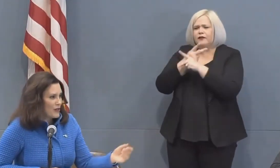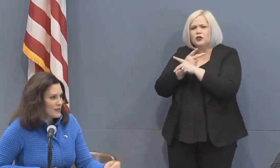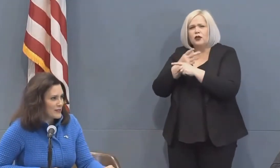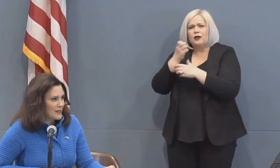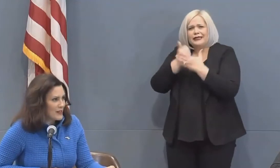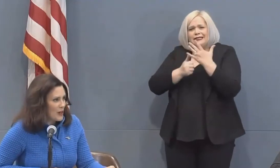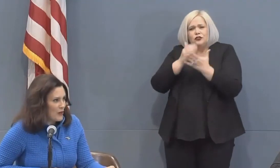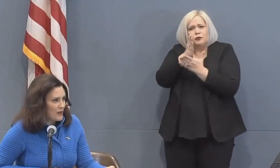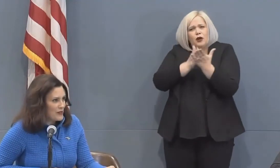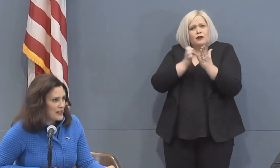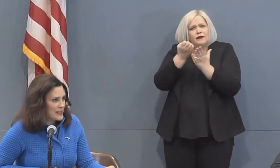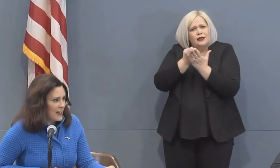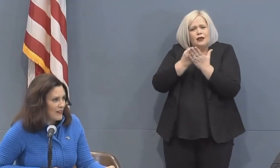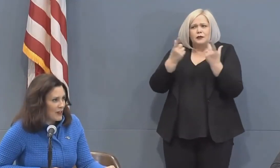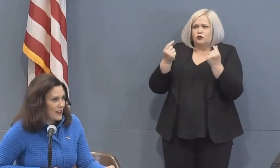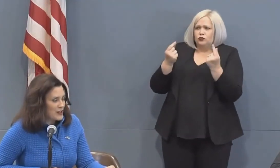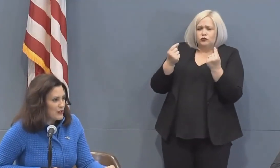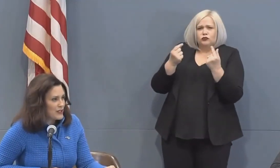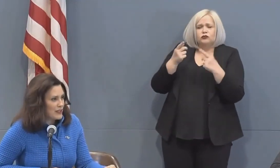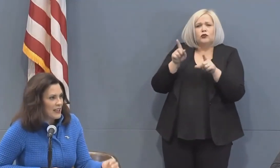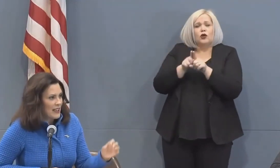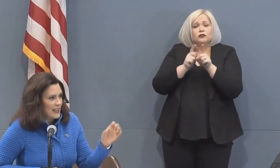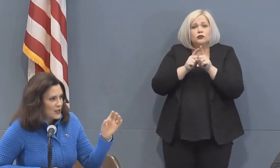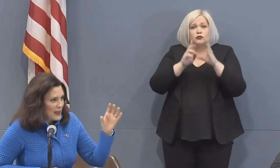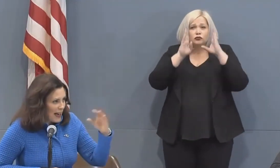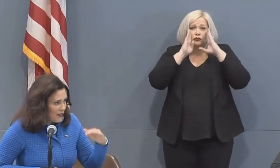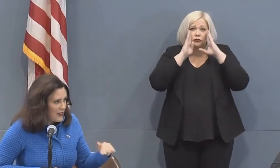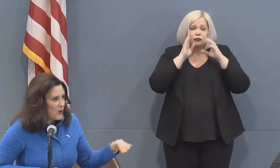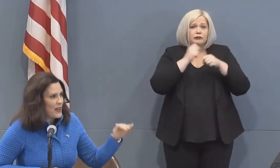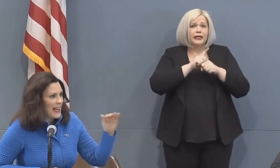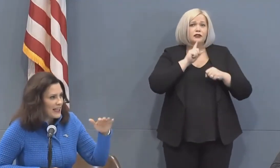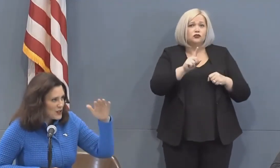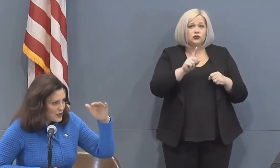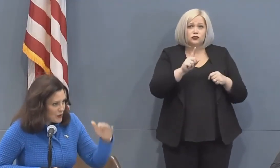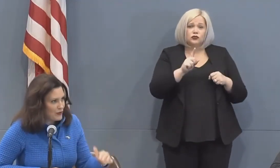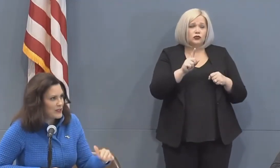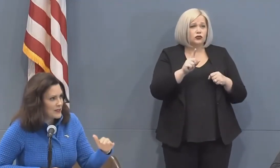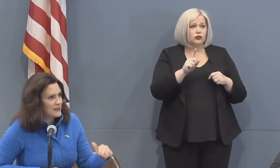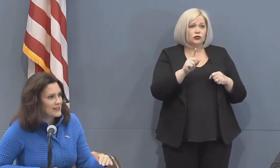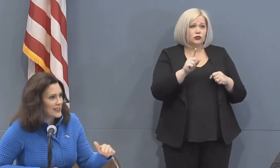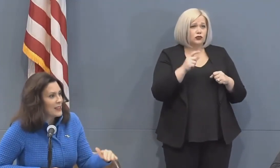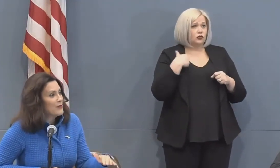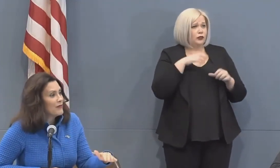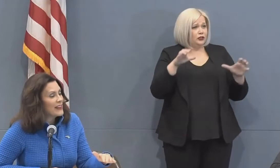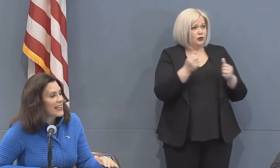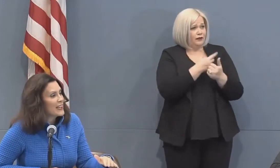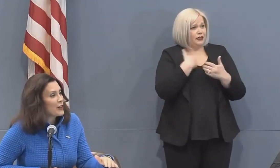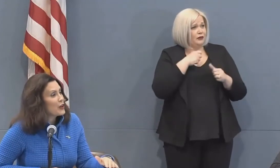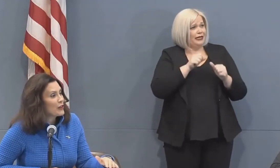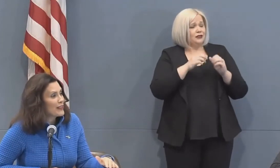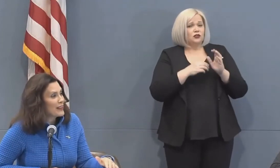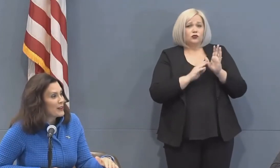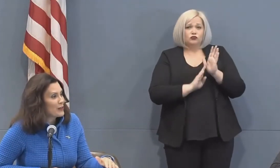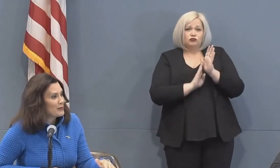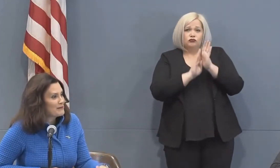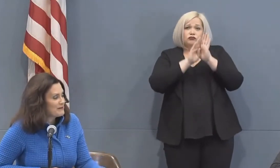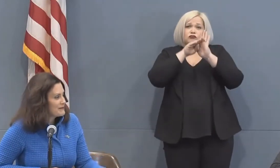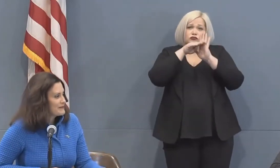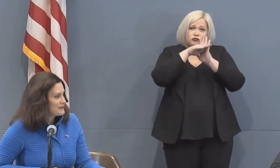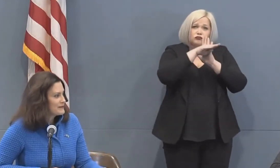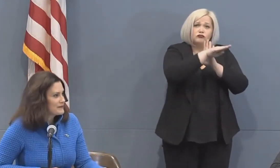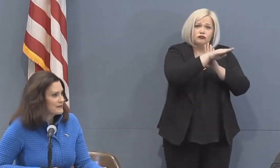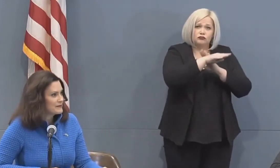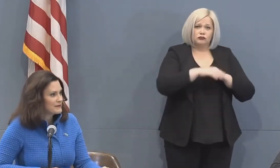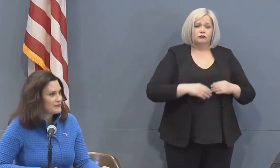of course you know staying very attuned to doing everything we can to to keep flattening the curve in the interim